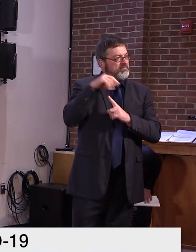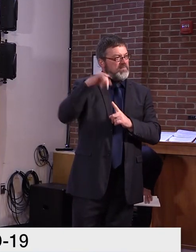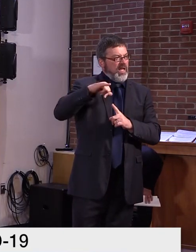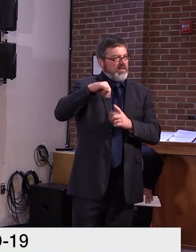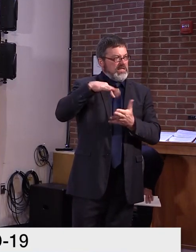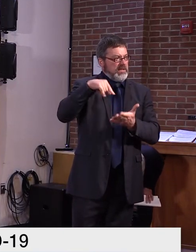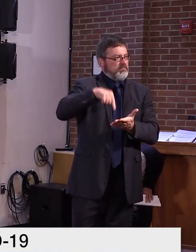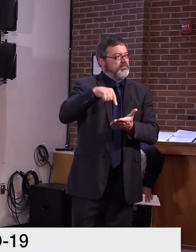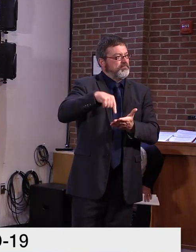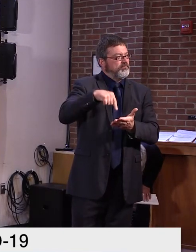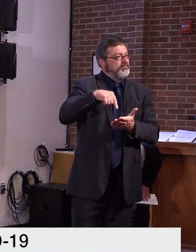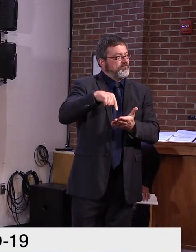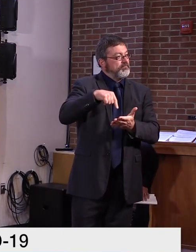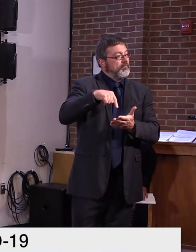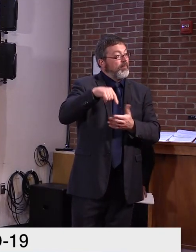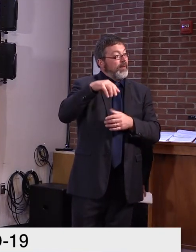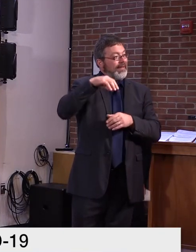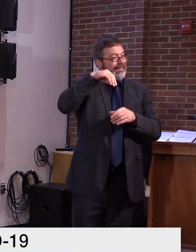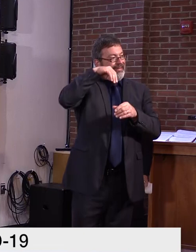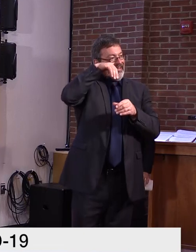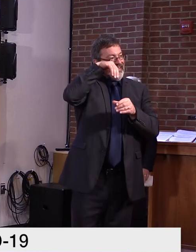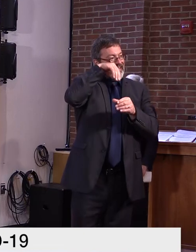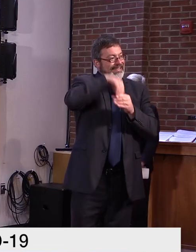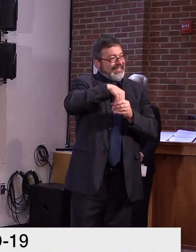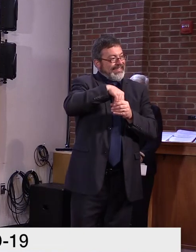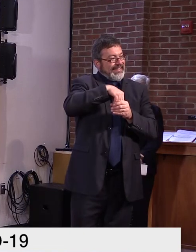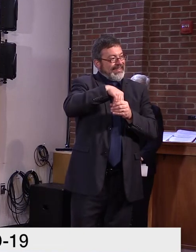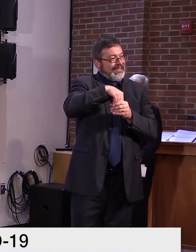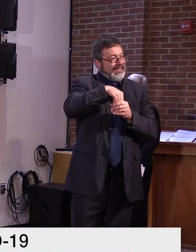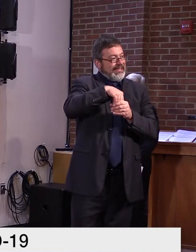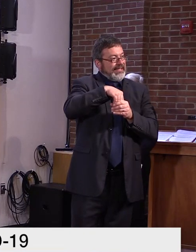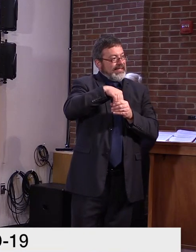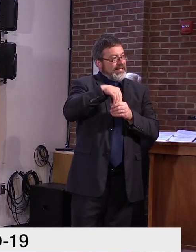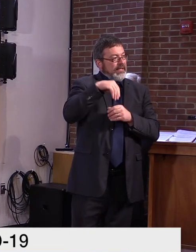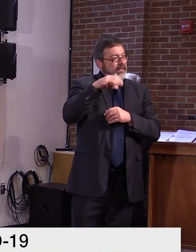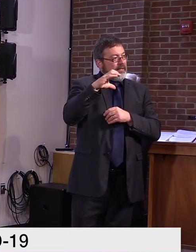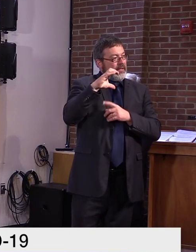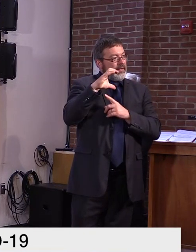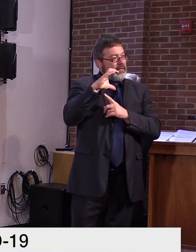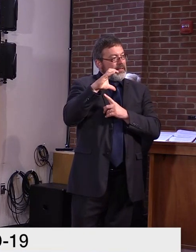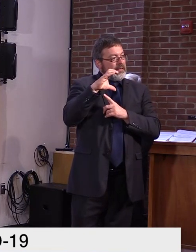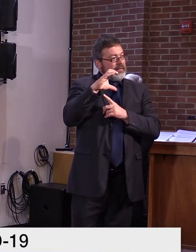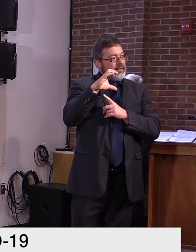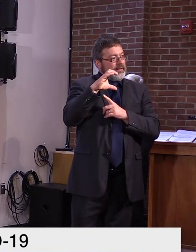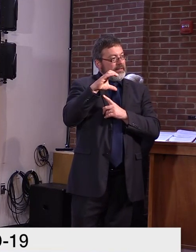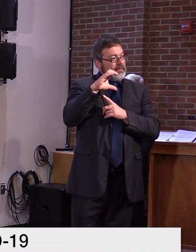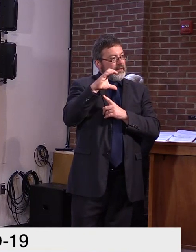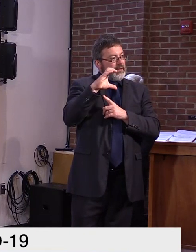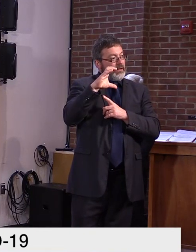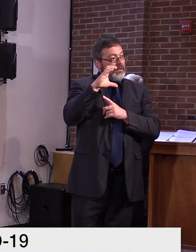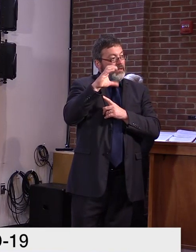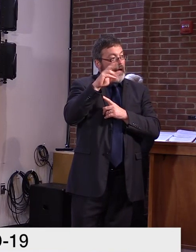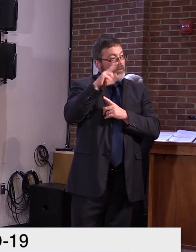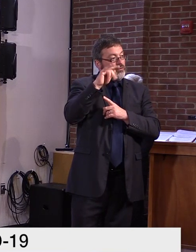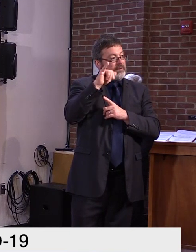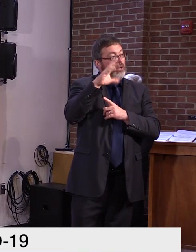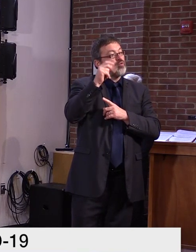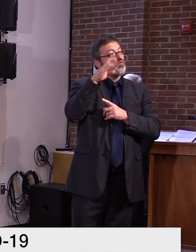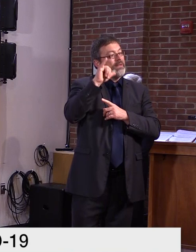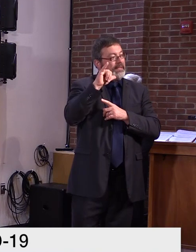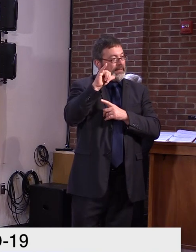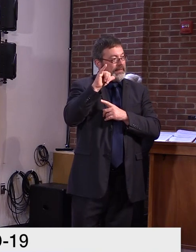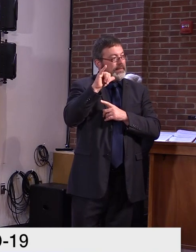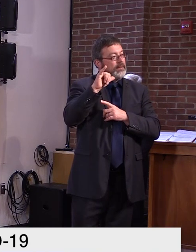a fifth of the actual number of infections, uh, in the county, uh, cumulatively. And